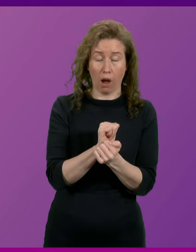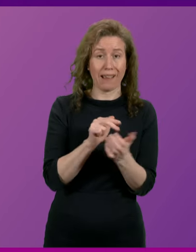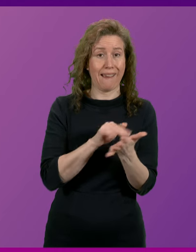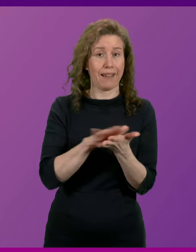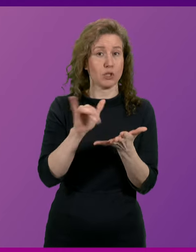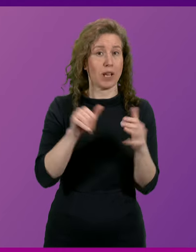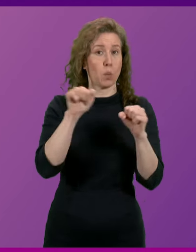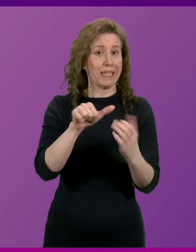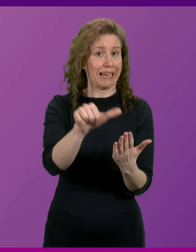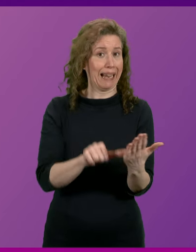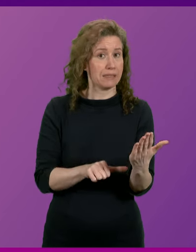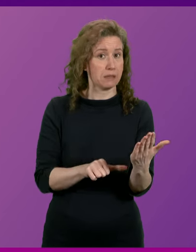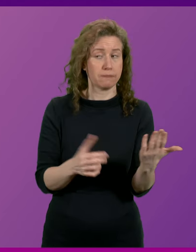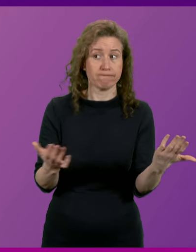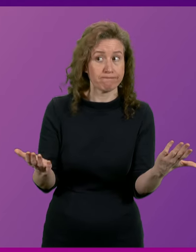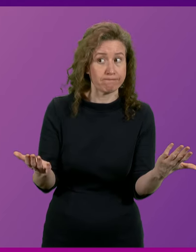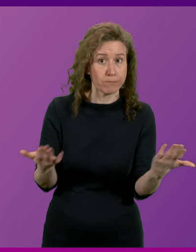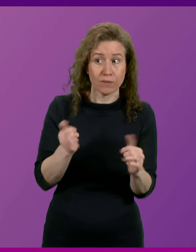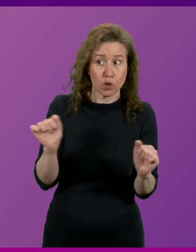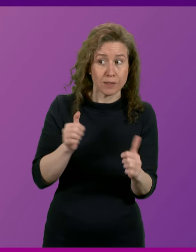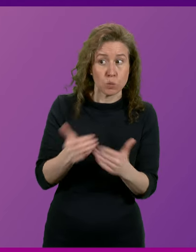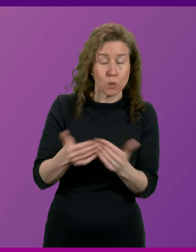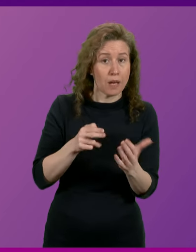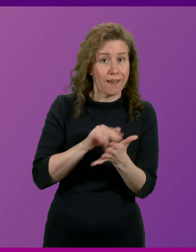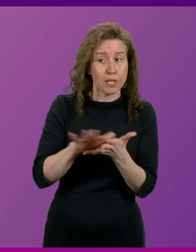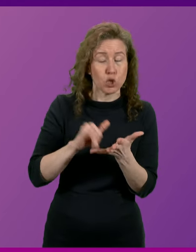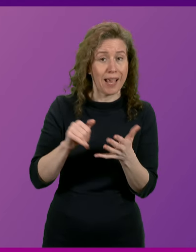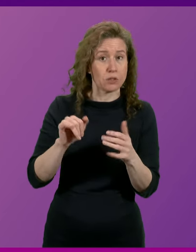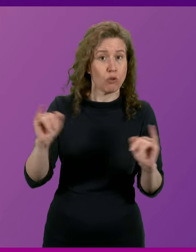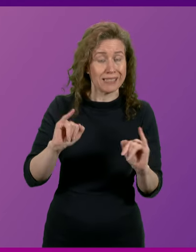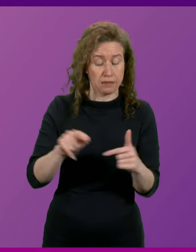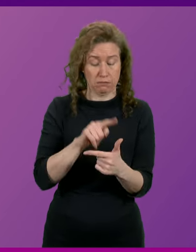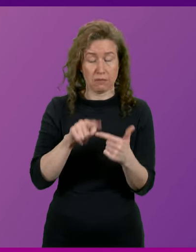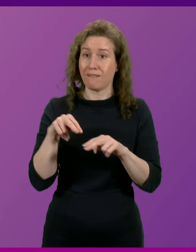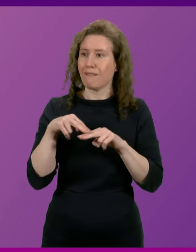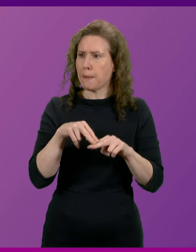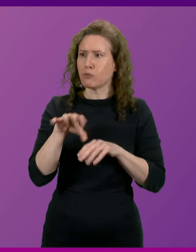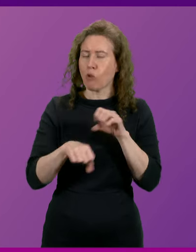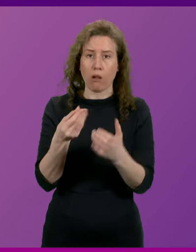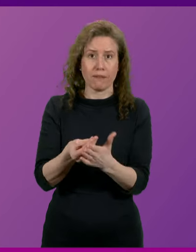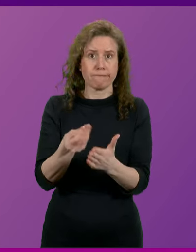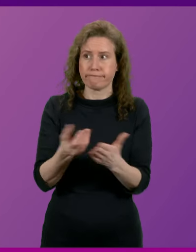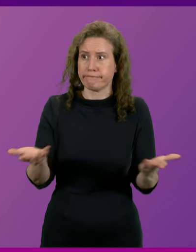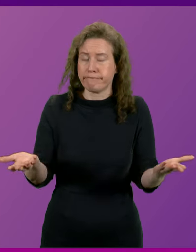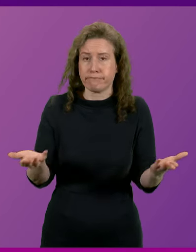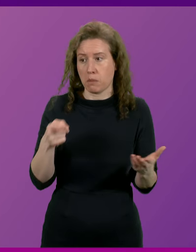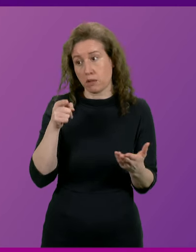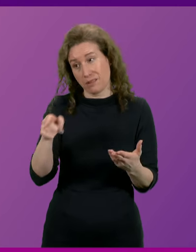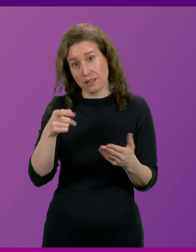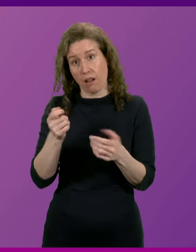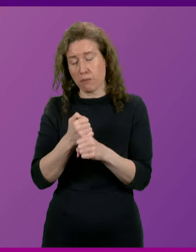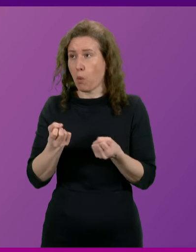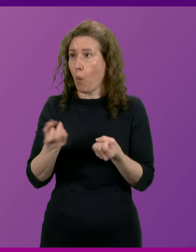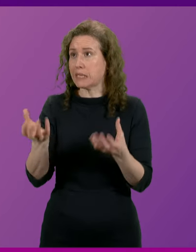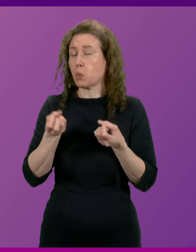list as he fails to get a grip of the NHS crisis. Families are struggling to make ends meet, while this government wastes